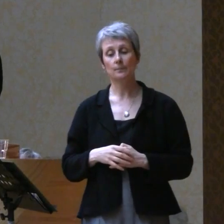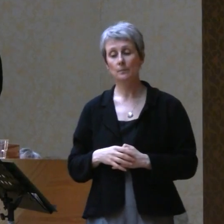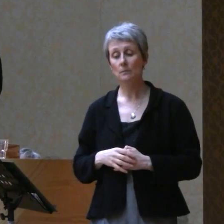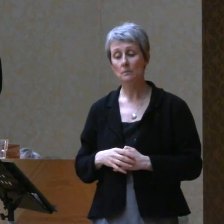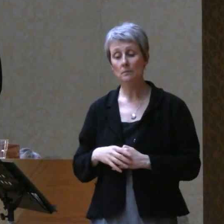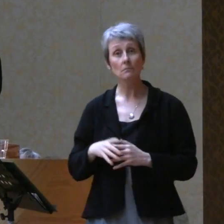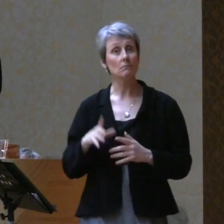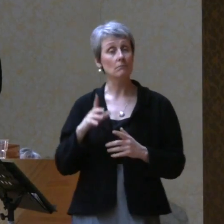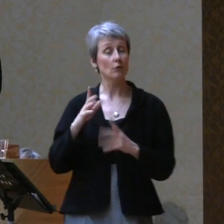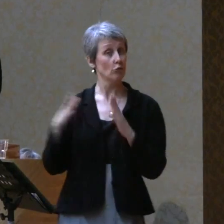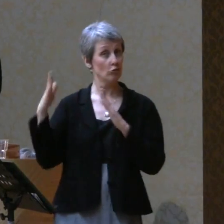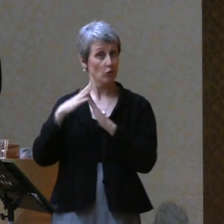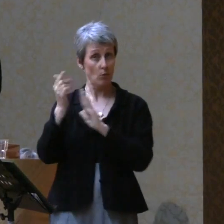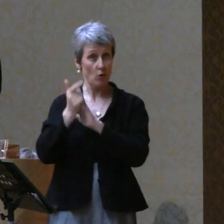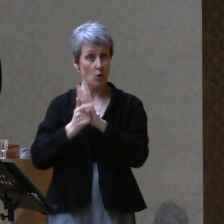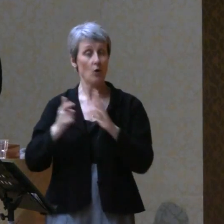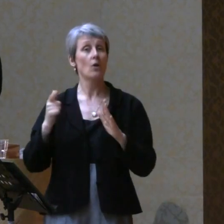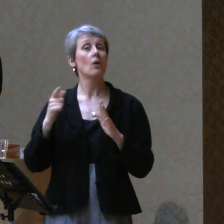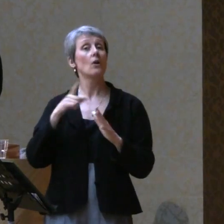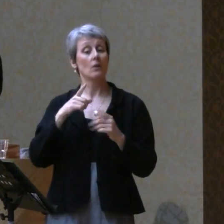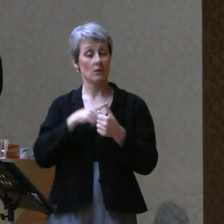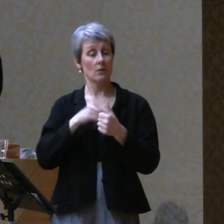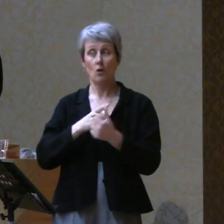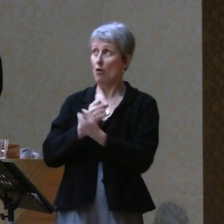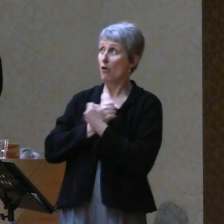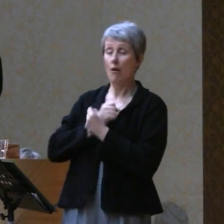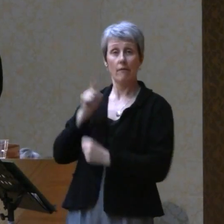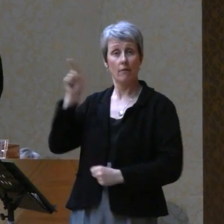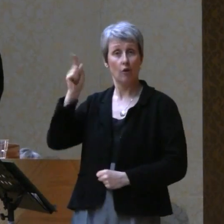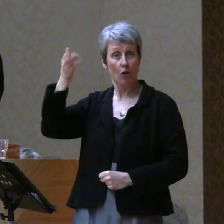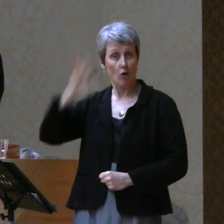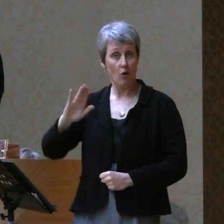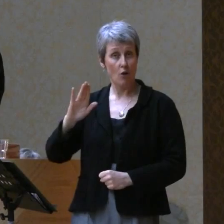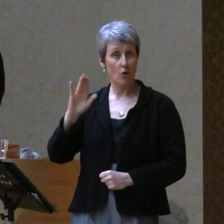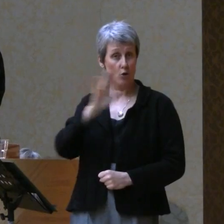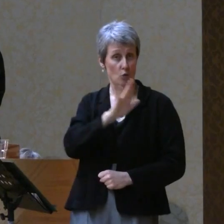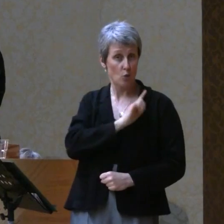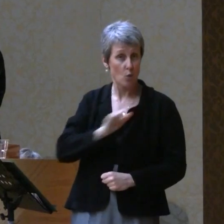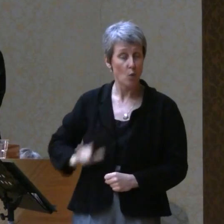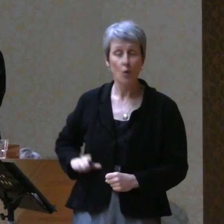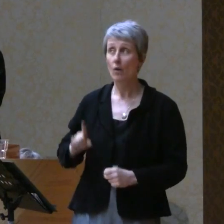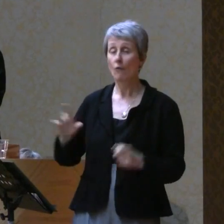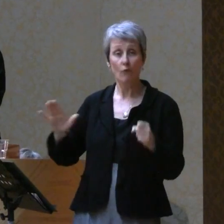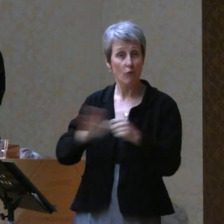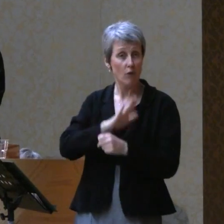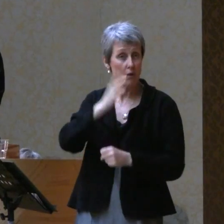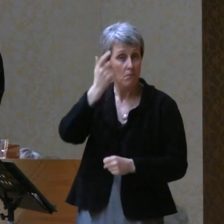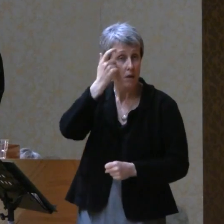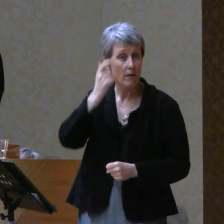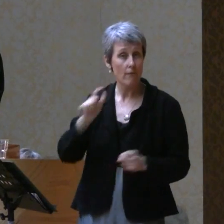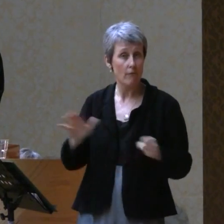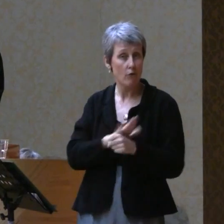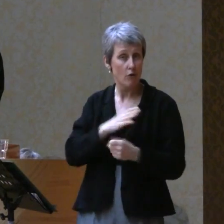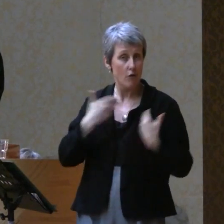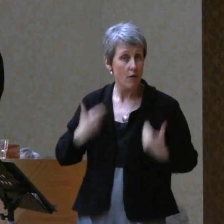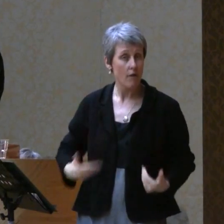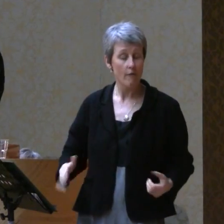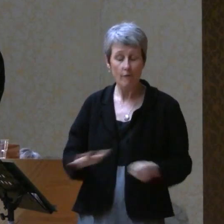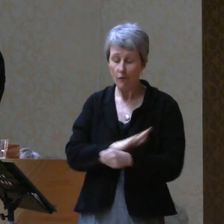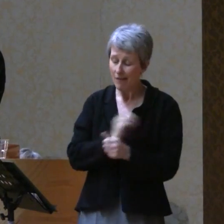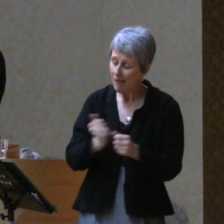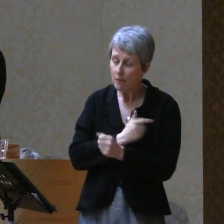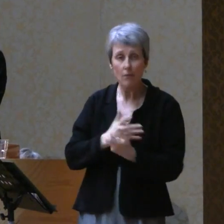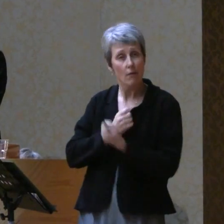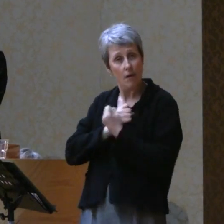Love the Lord your God with all your heart, with all your soul, and with all your mind. This is the first and